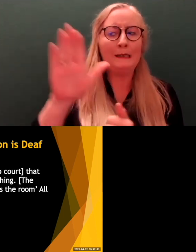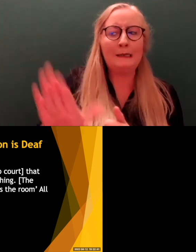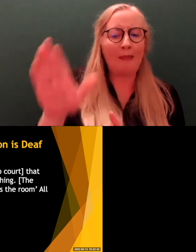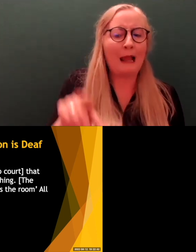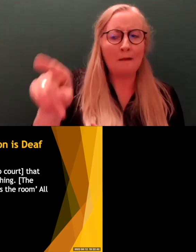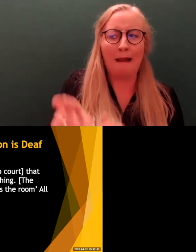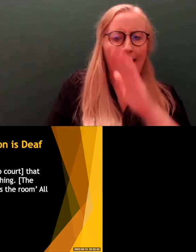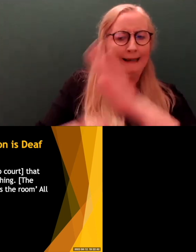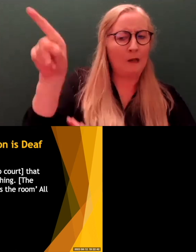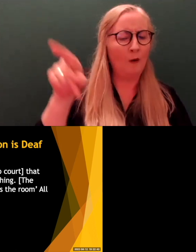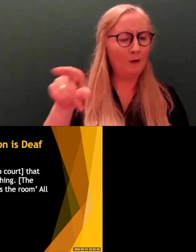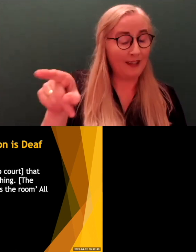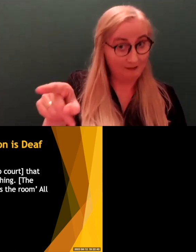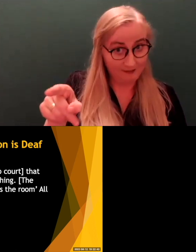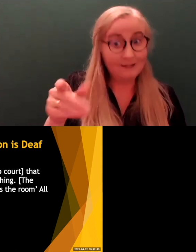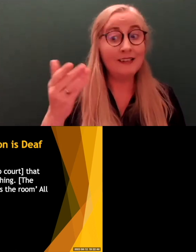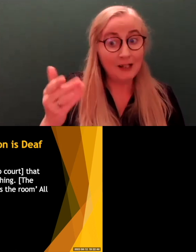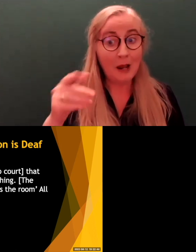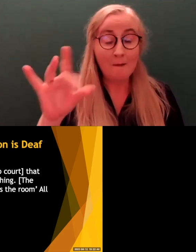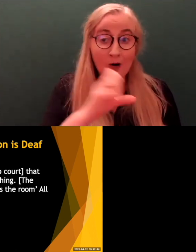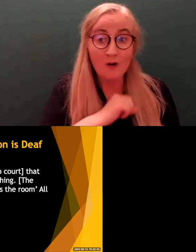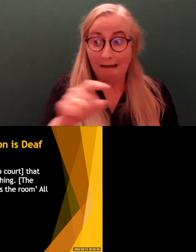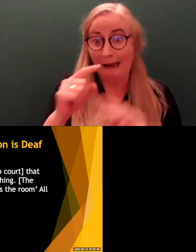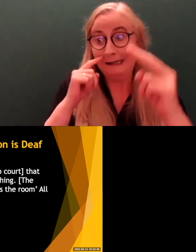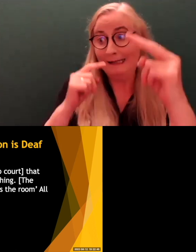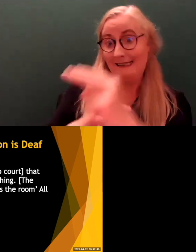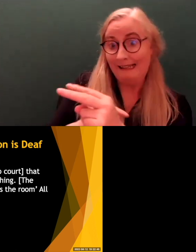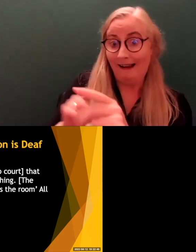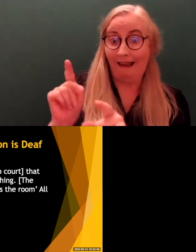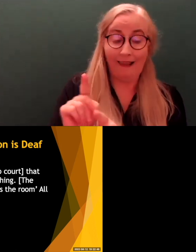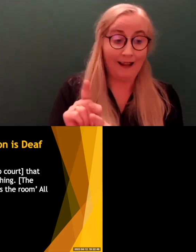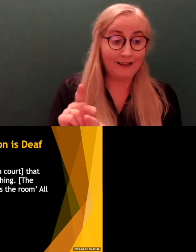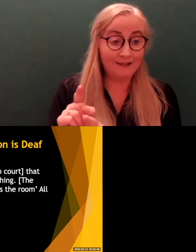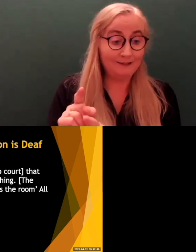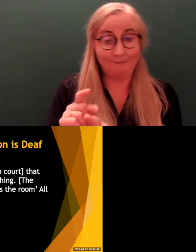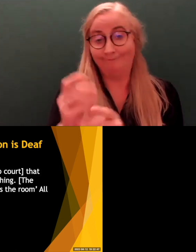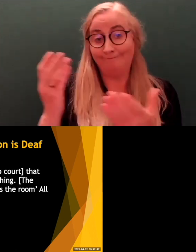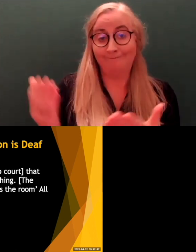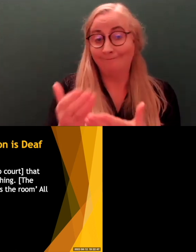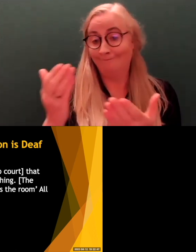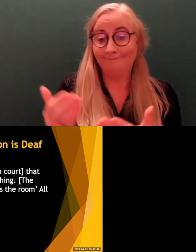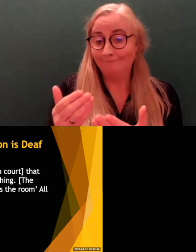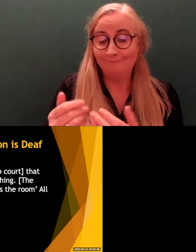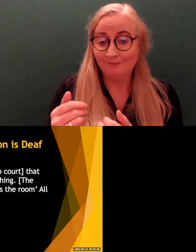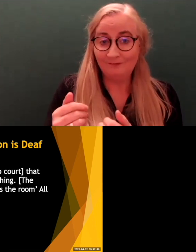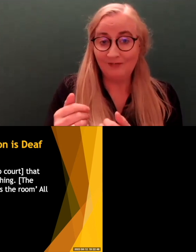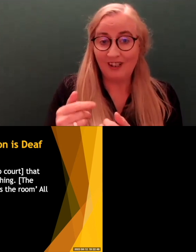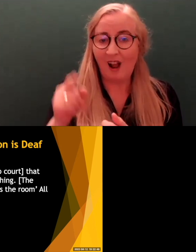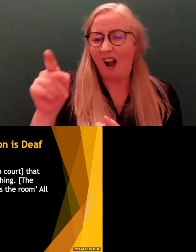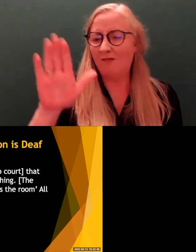with it. So that they can be seen as this like, you know, pitiful person. And so